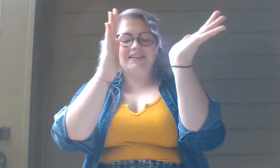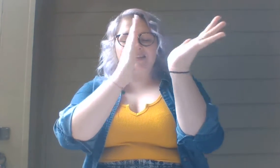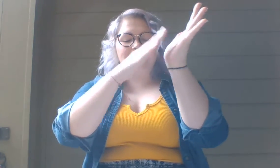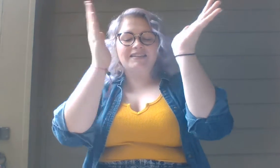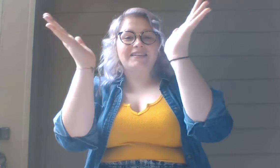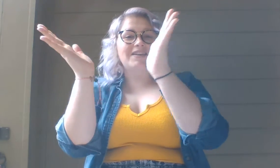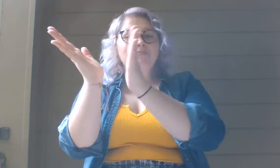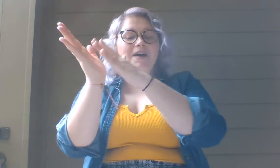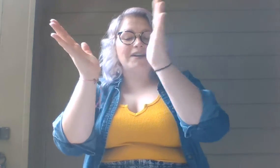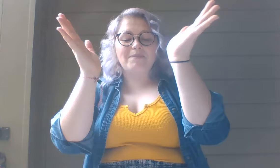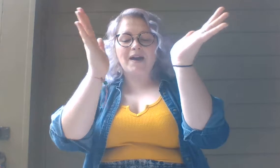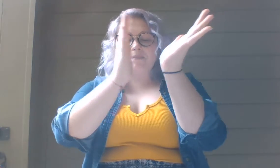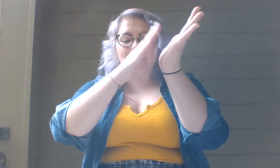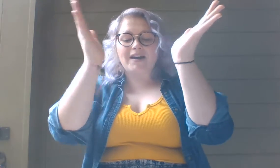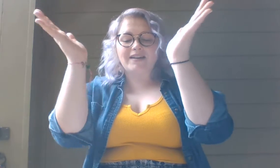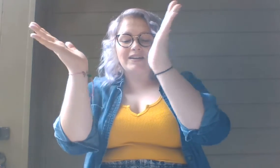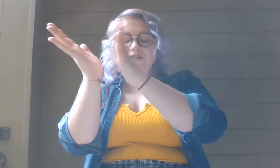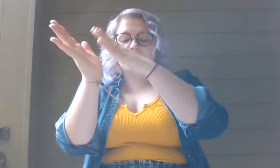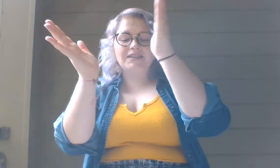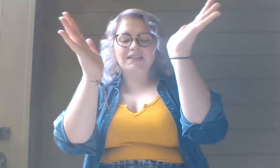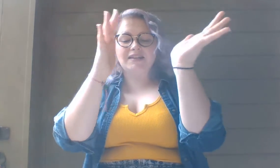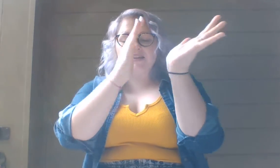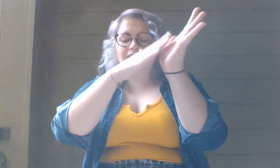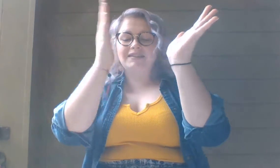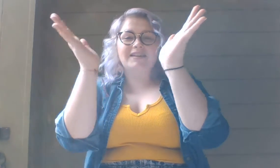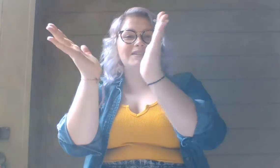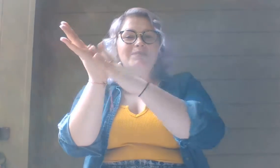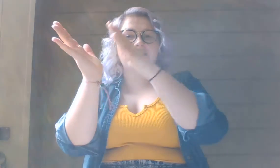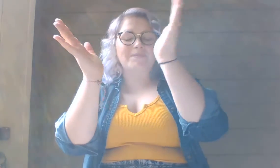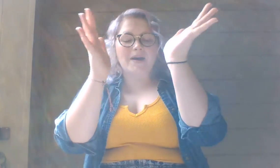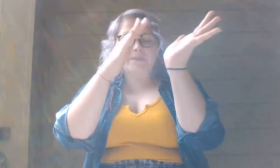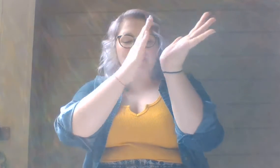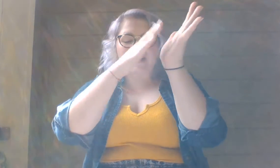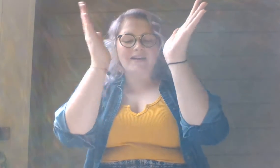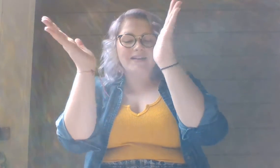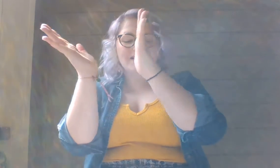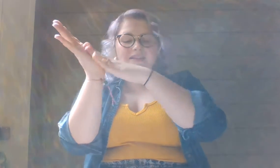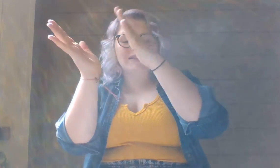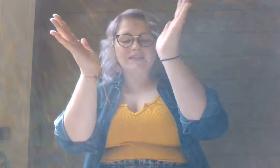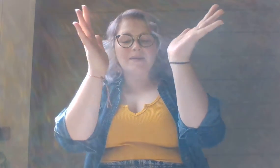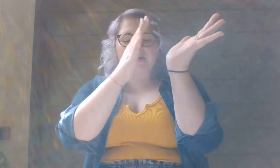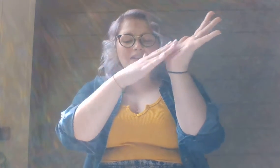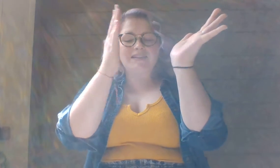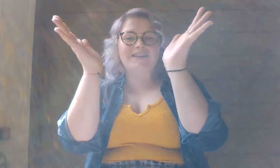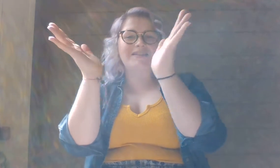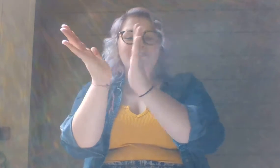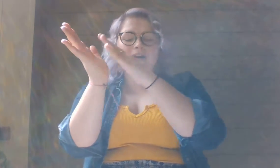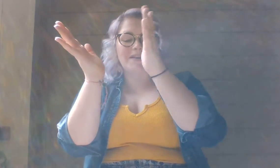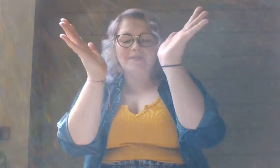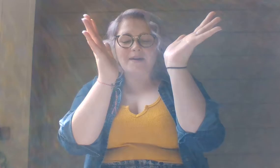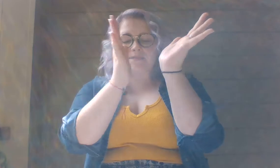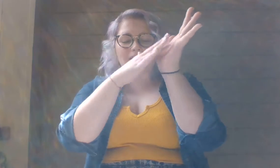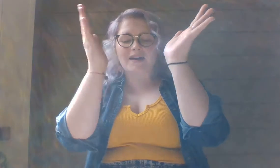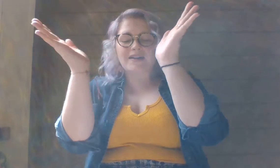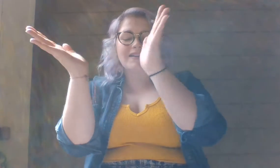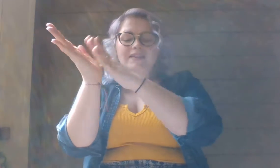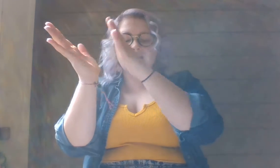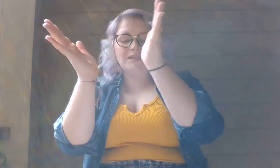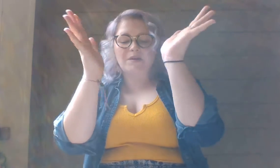Tortillas para mamá, tortillas para papá, las quemaditas para mamá, las